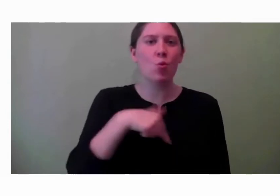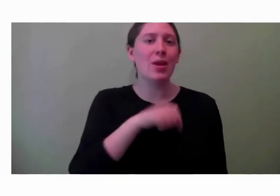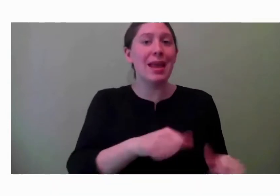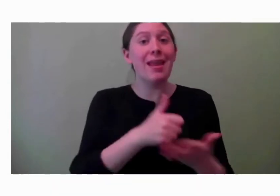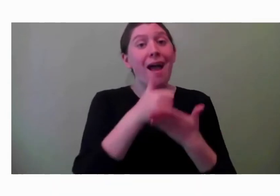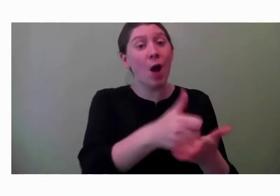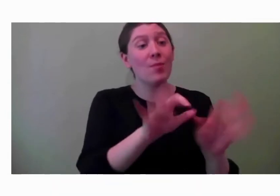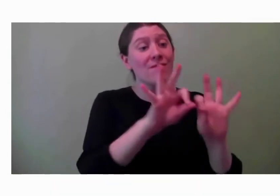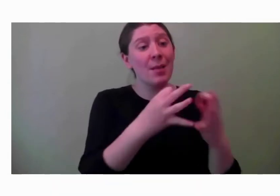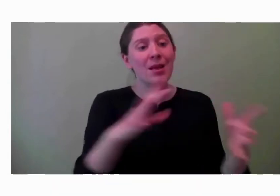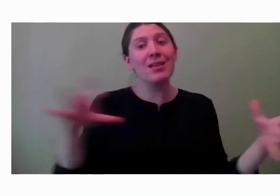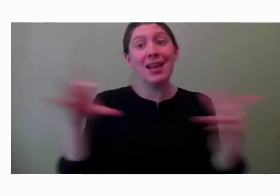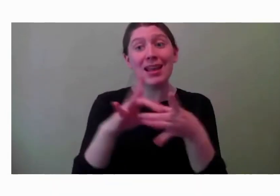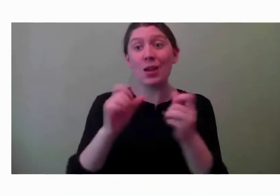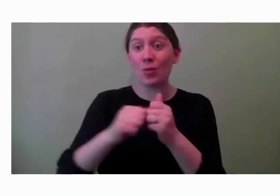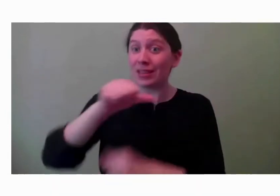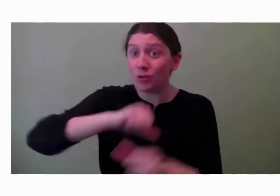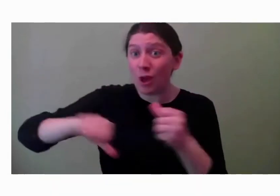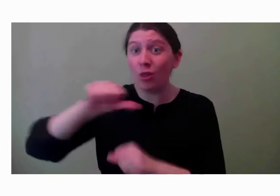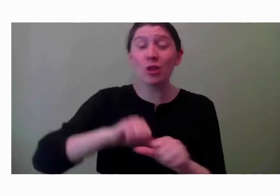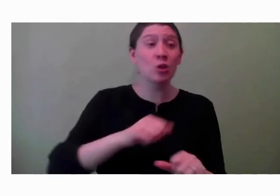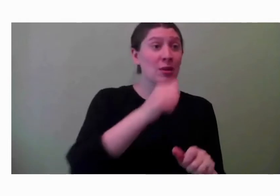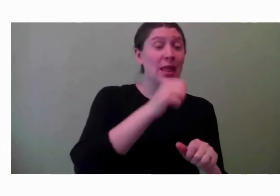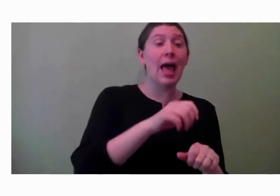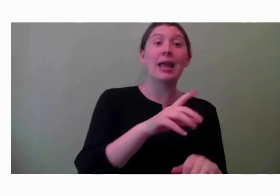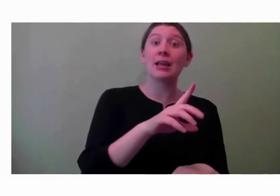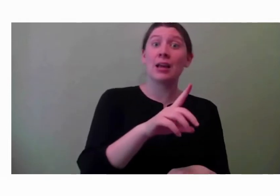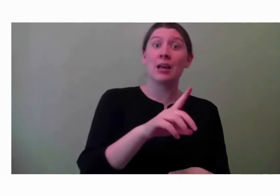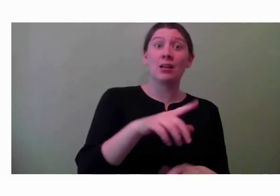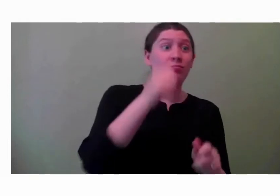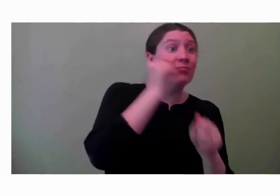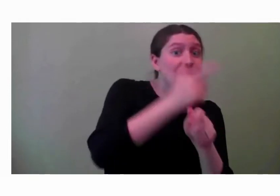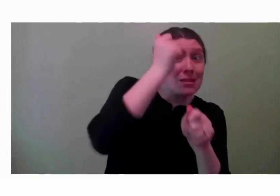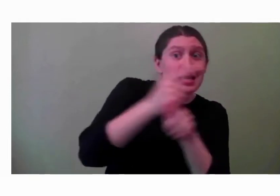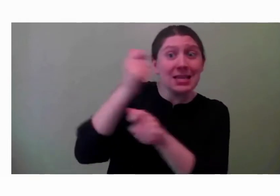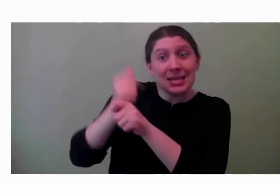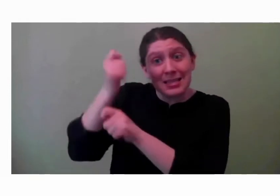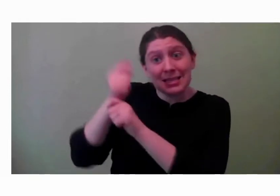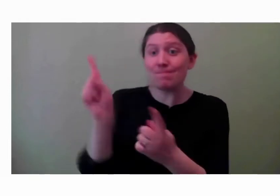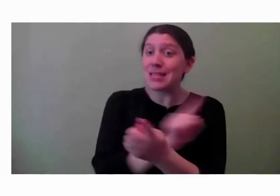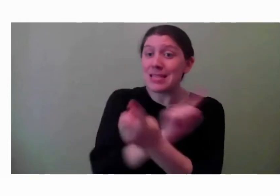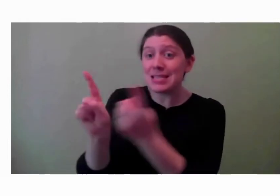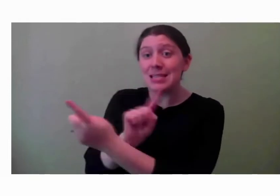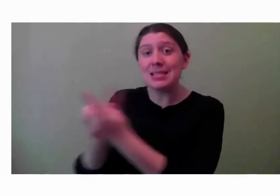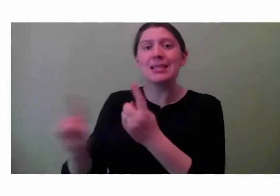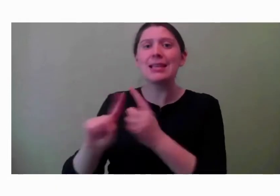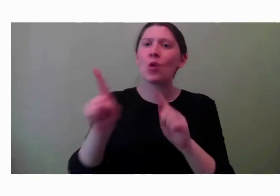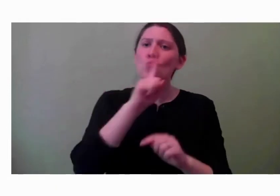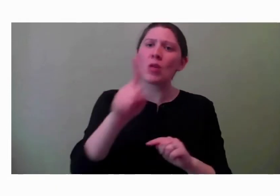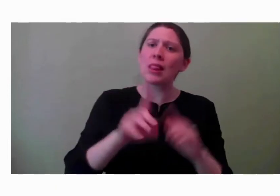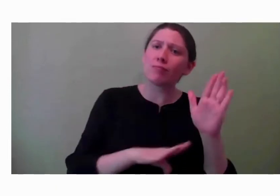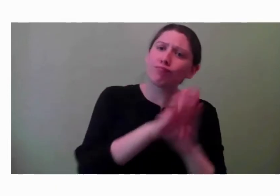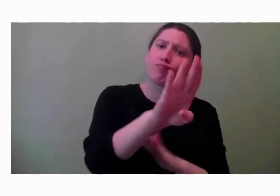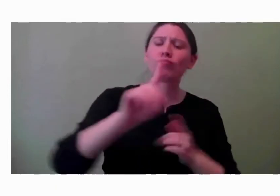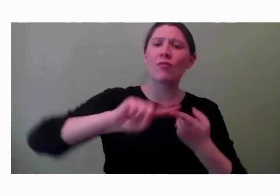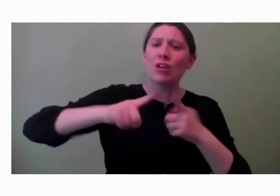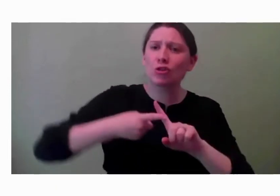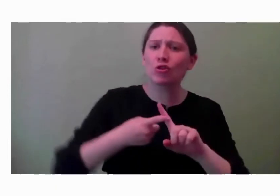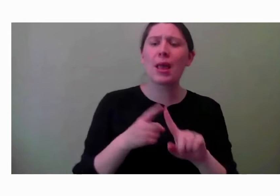other, help siblings meet other siblings, help people with disabilities grow and cultivate their friendships with peers in their community. And so I think that there's